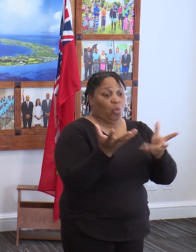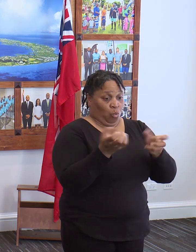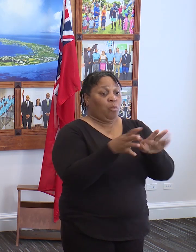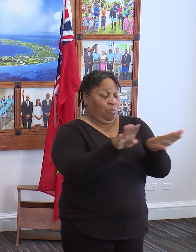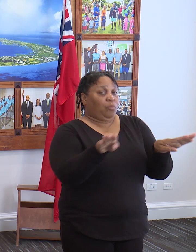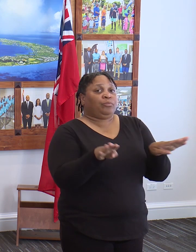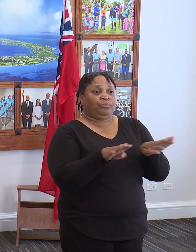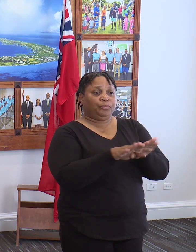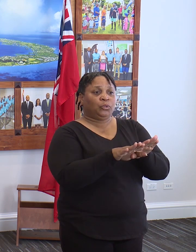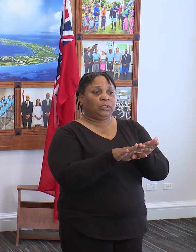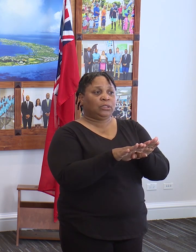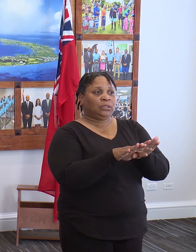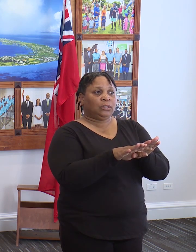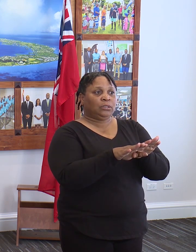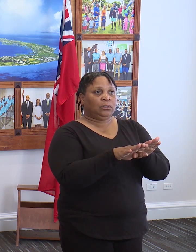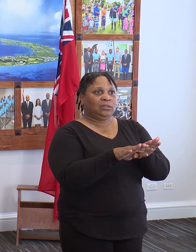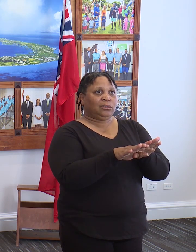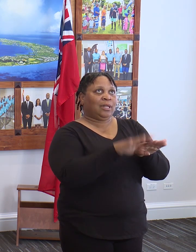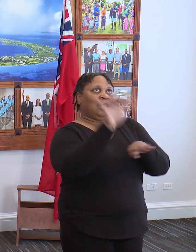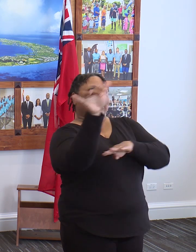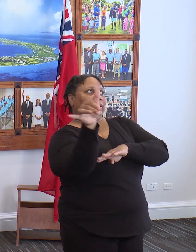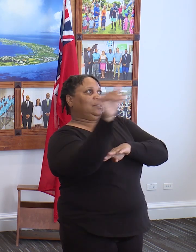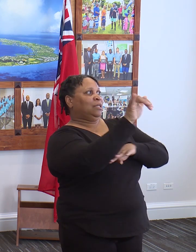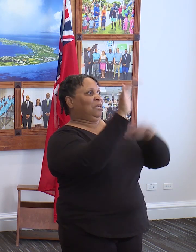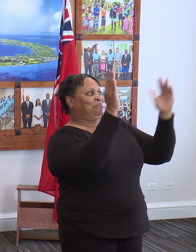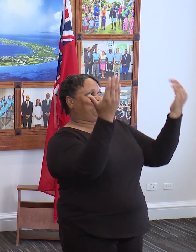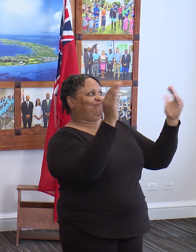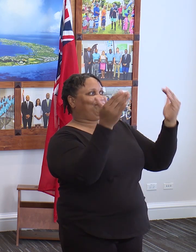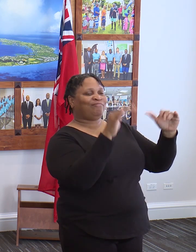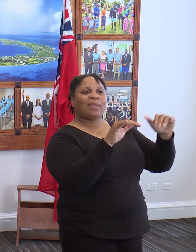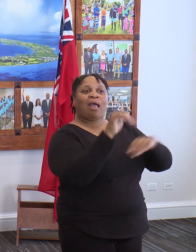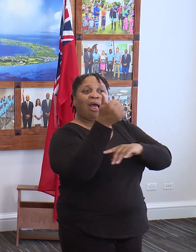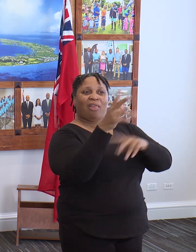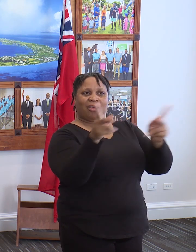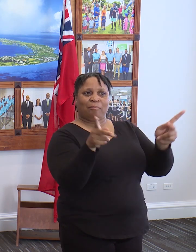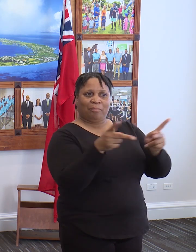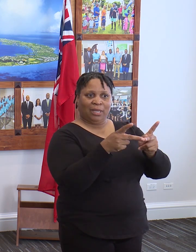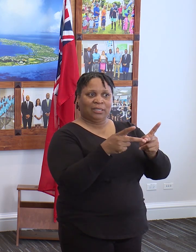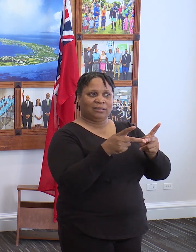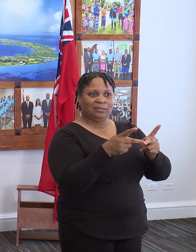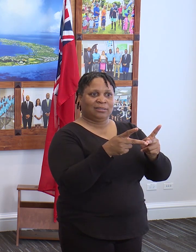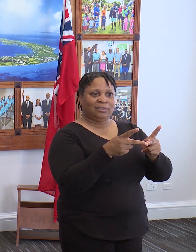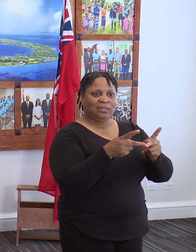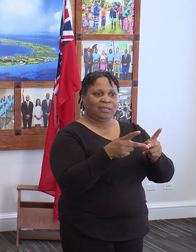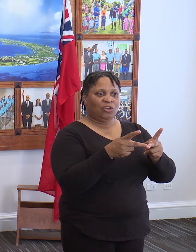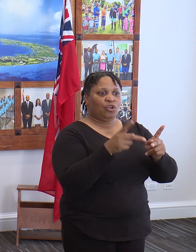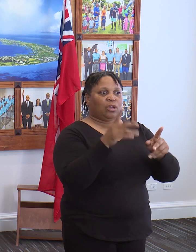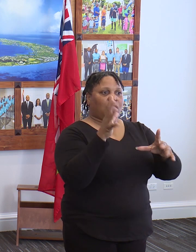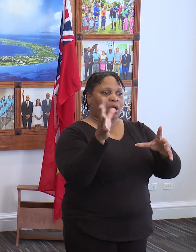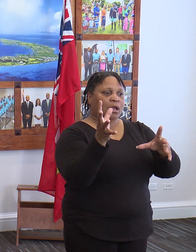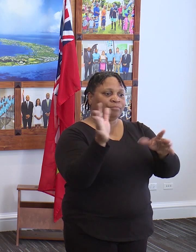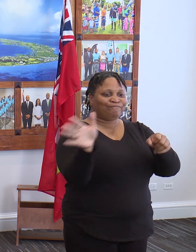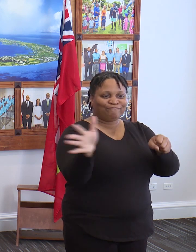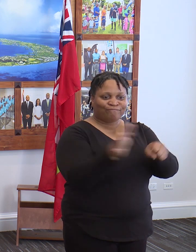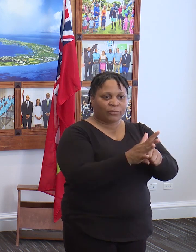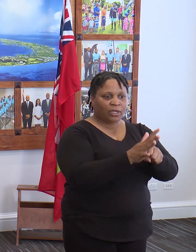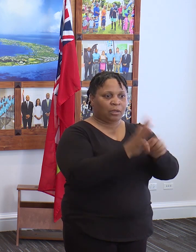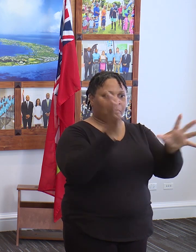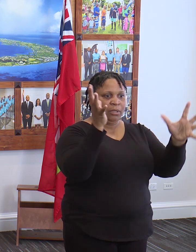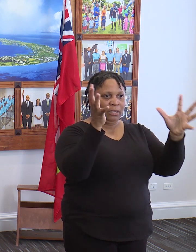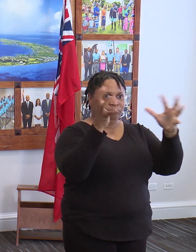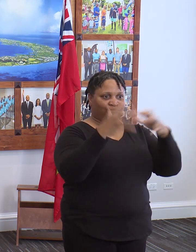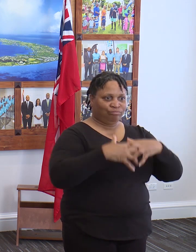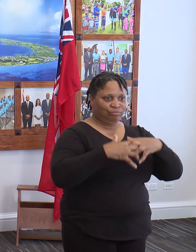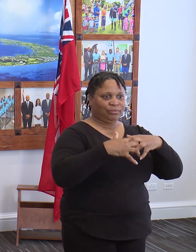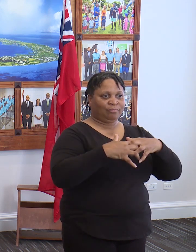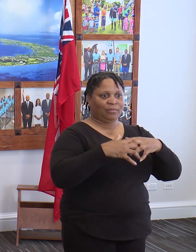Bermuda to end up, as we've seen in other places, either on a complete and total lockdown, which has serious social